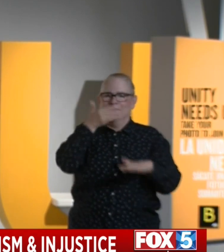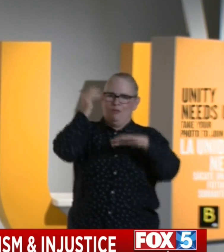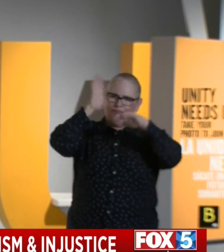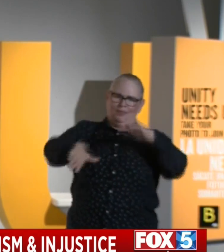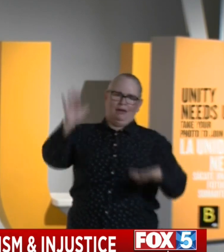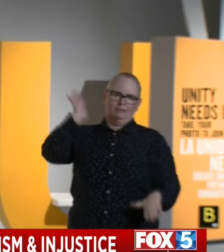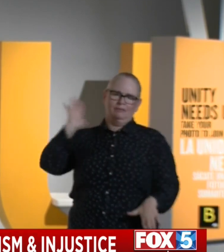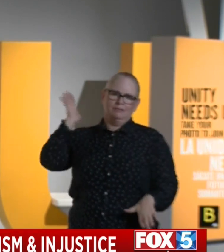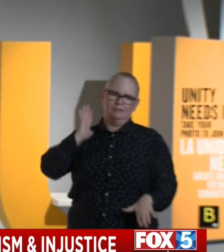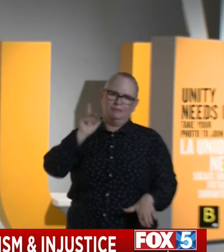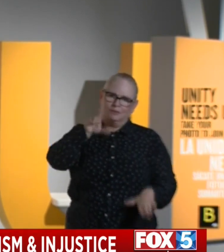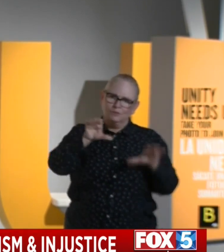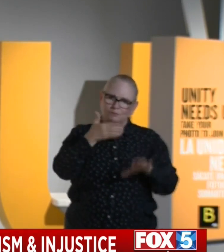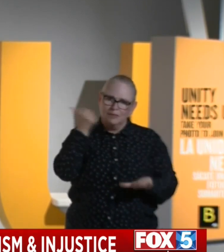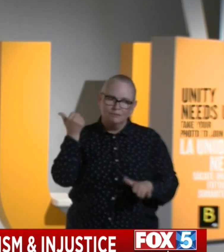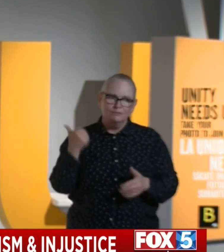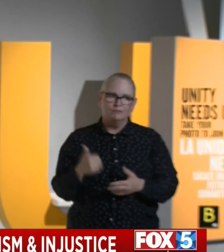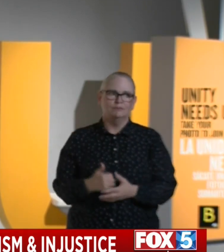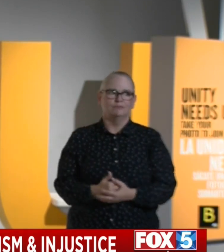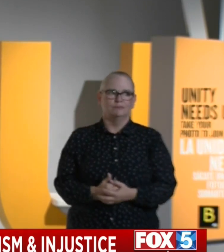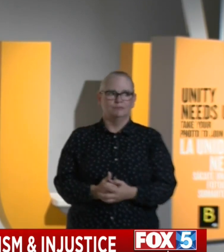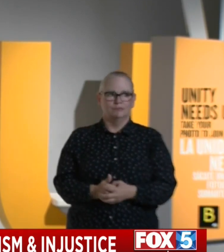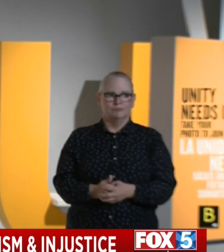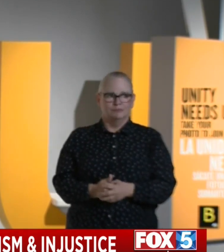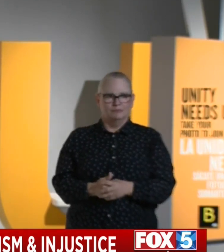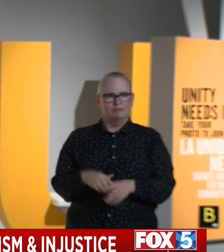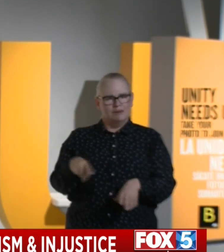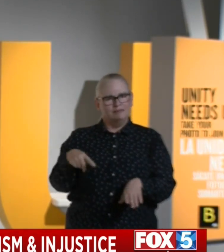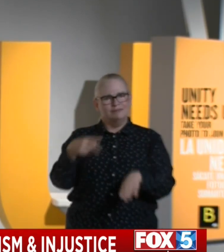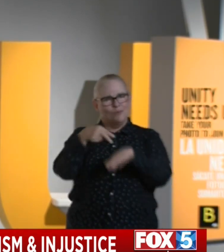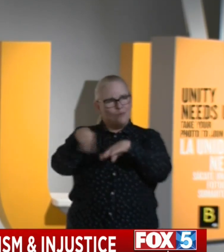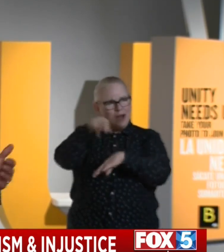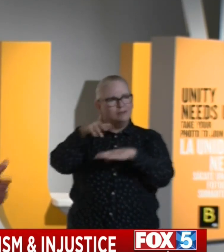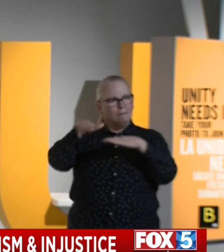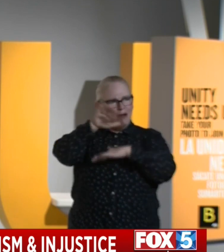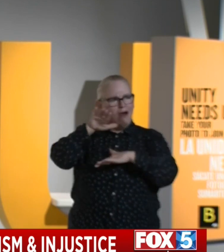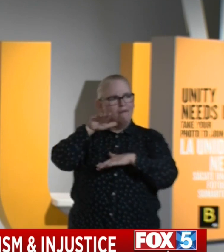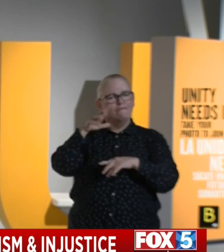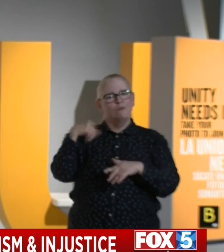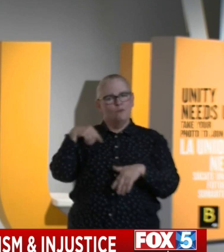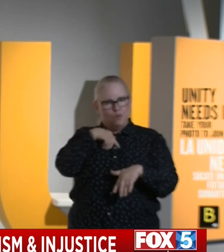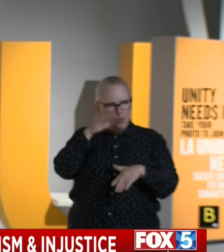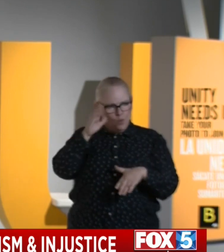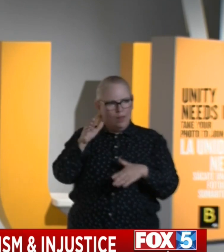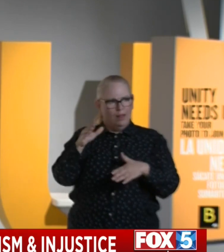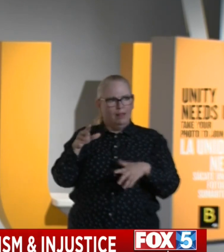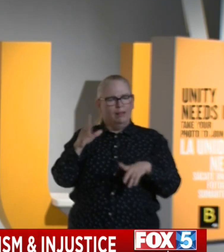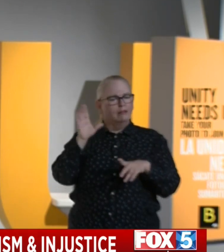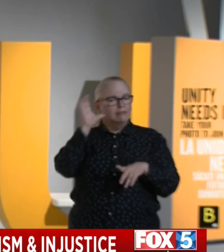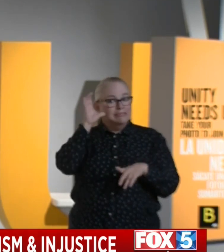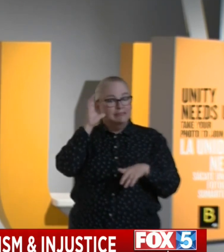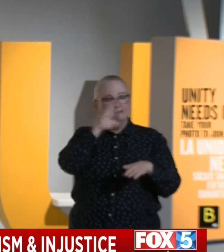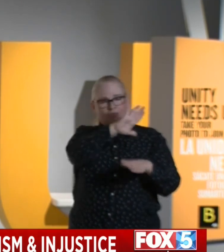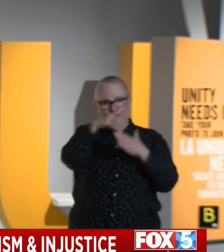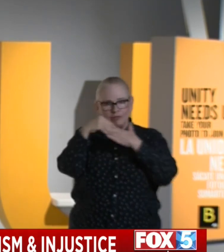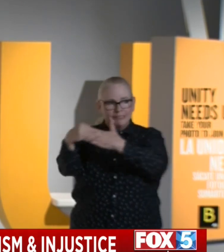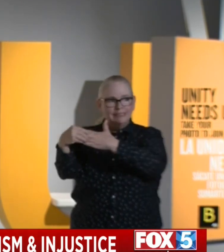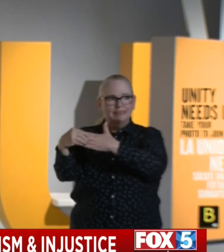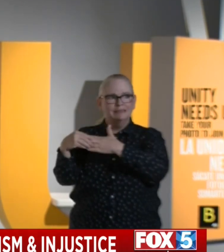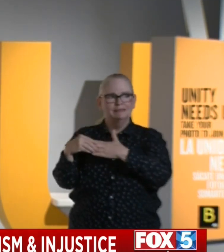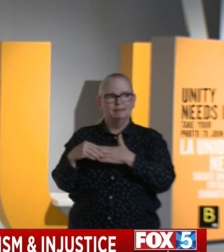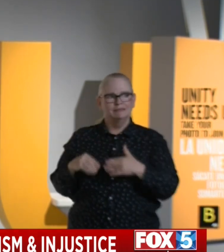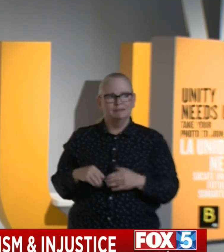We will rise up to this moment. We will lead and we will listen. And we will begin to reconcile,